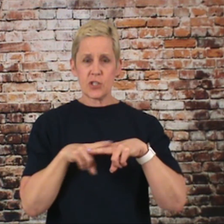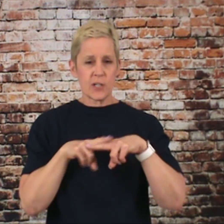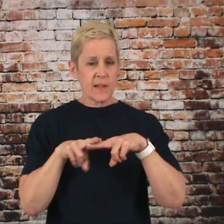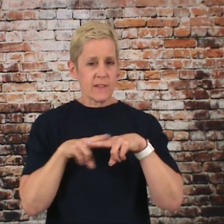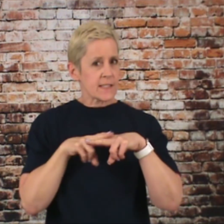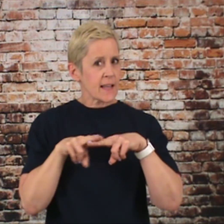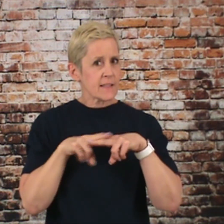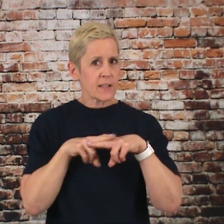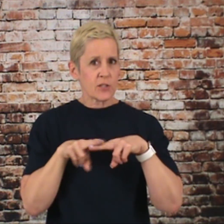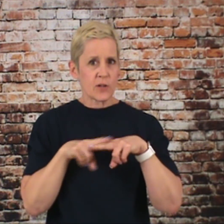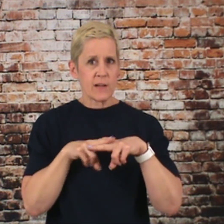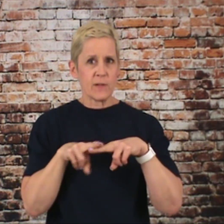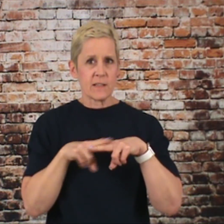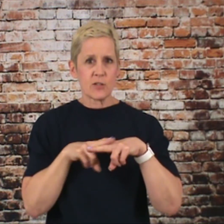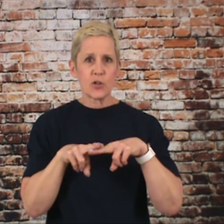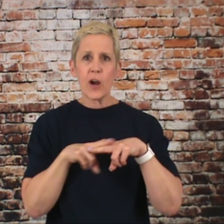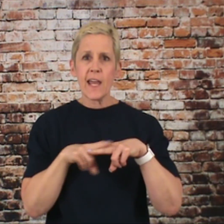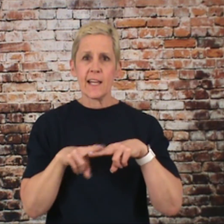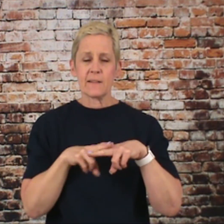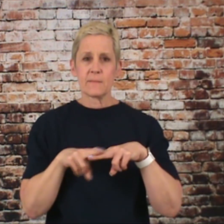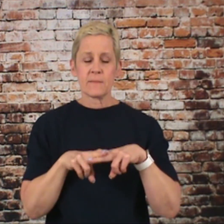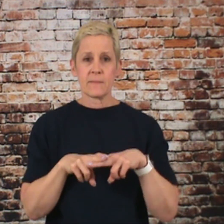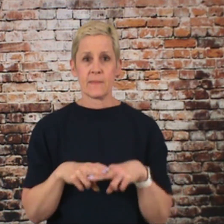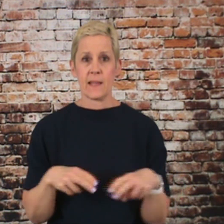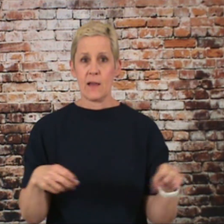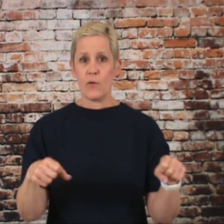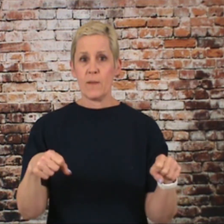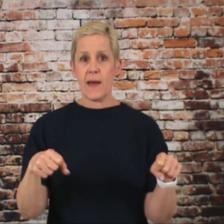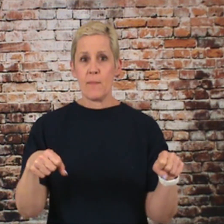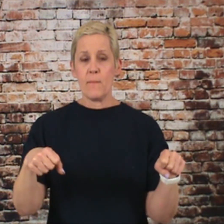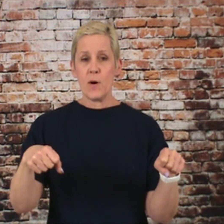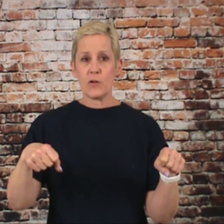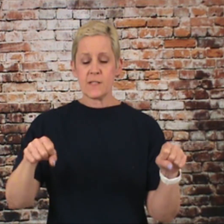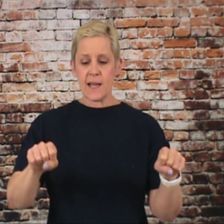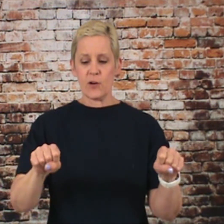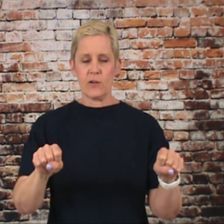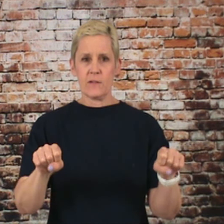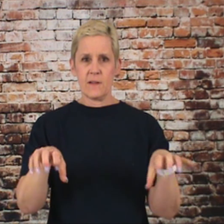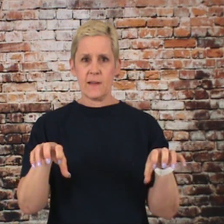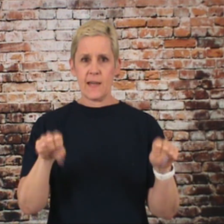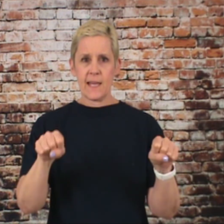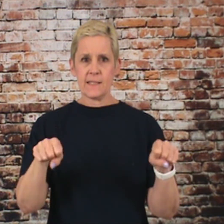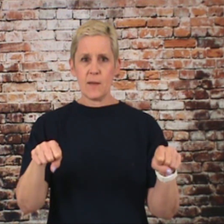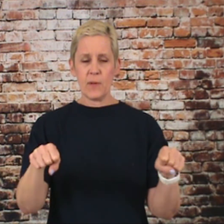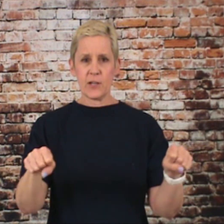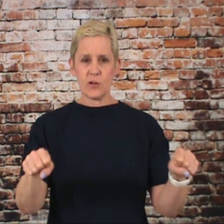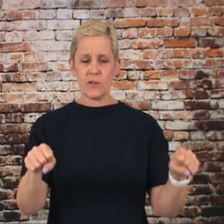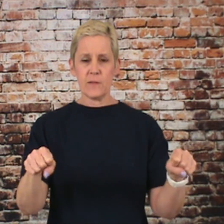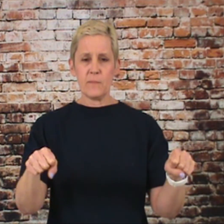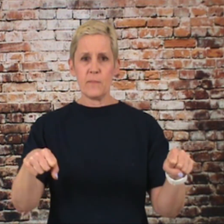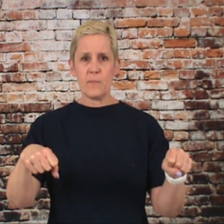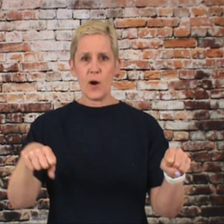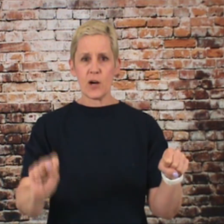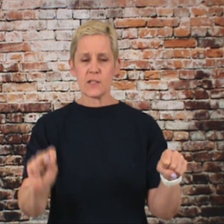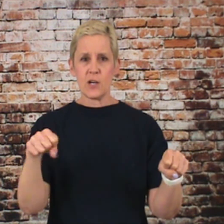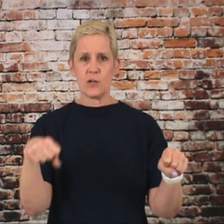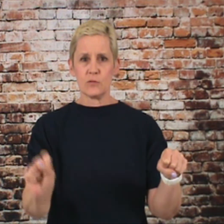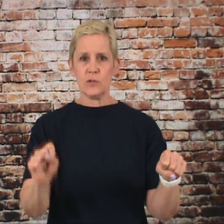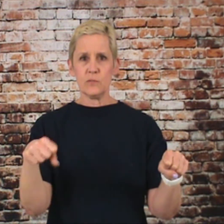Even sounds like the train wheels. Train. What about a motorcycle? Hands up like you're on the bars. One